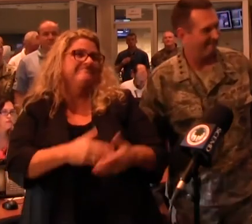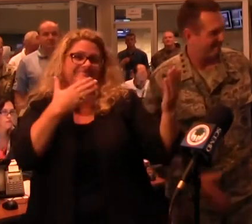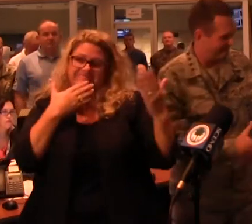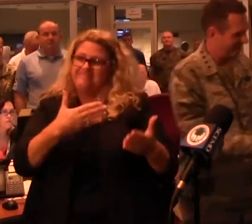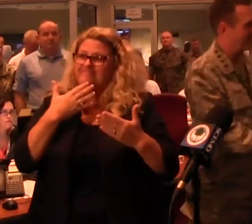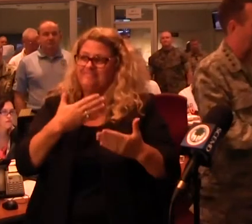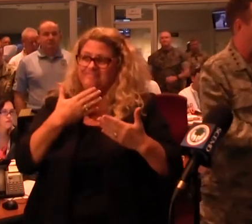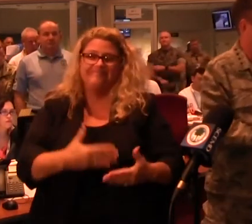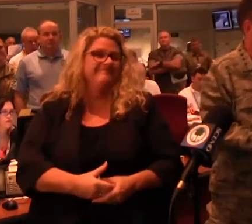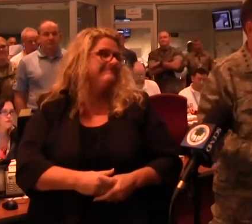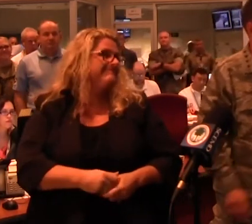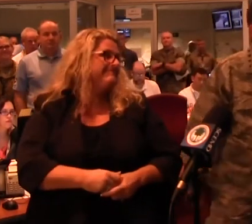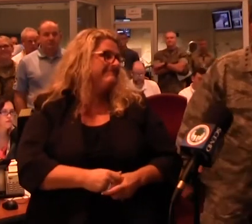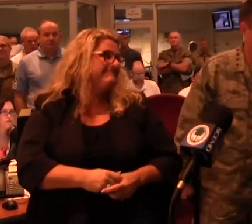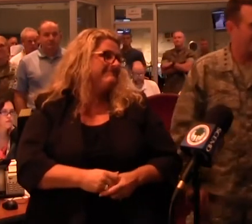sir. Thank you.